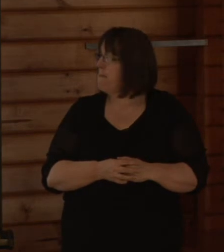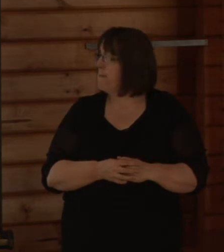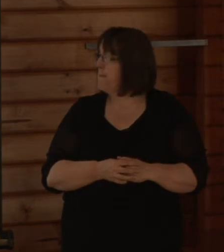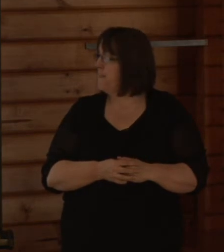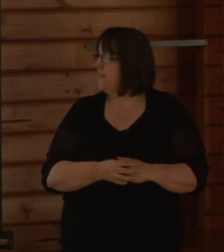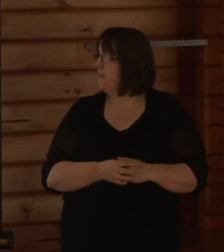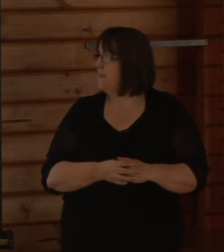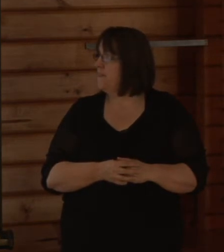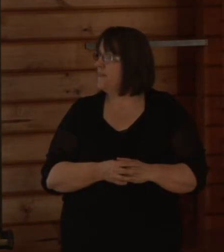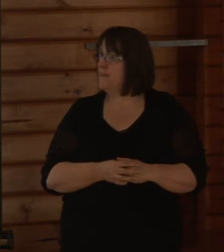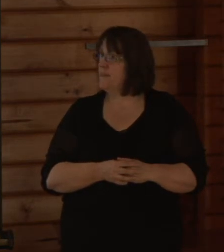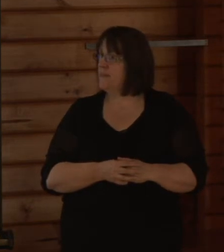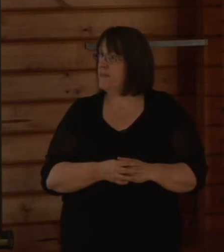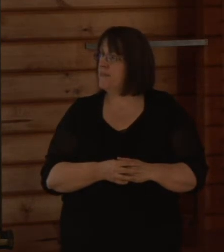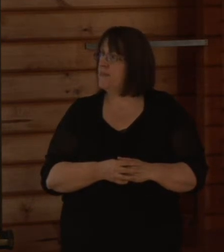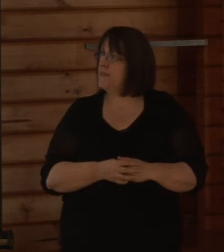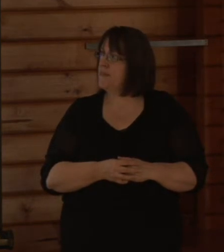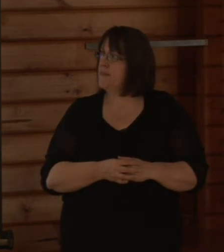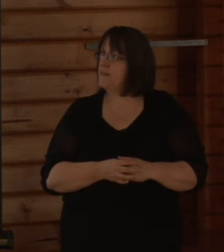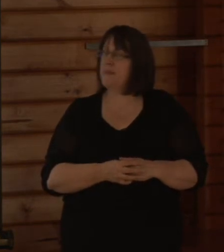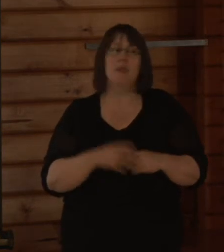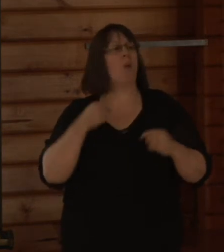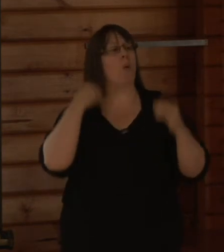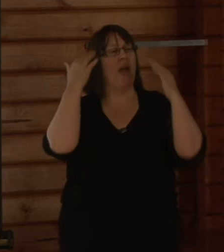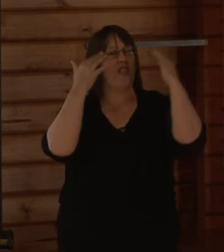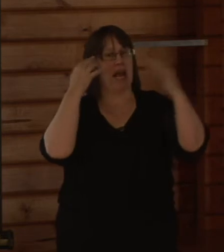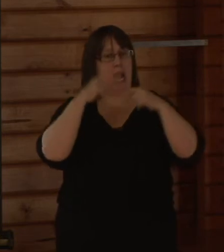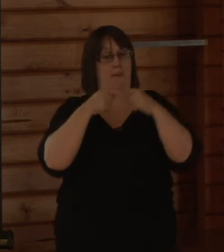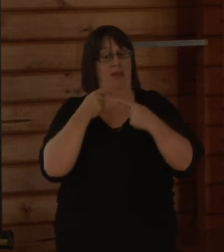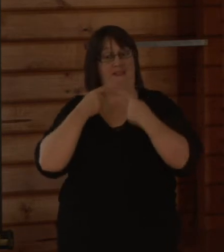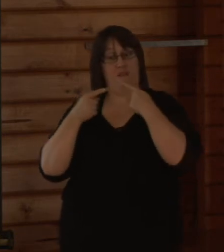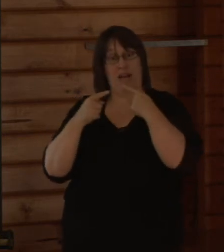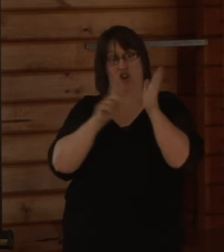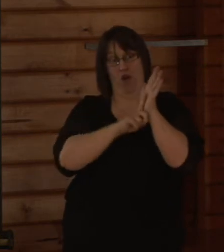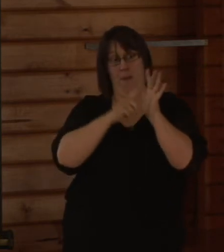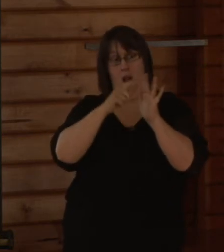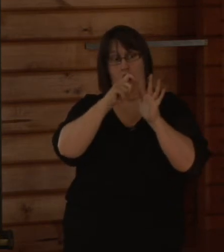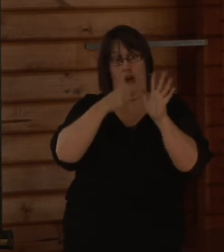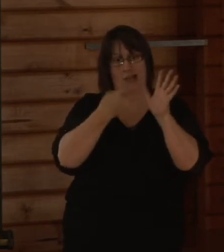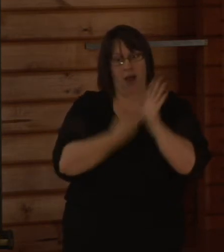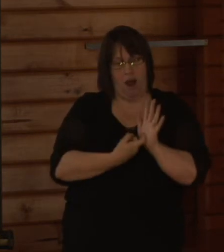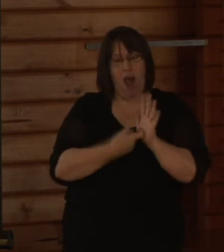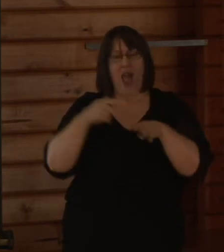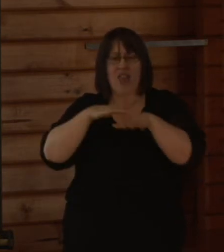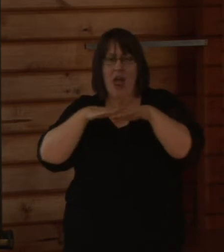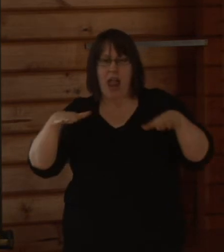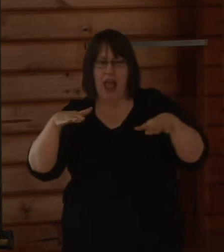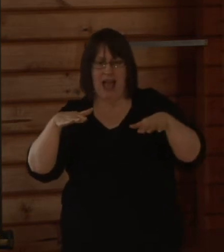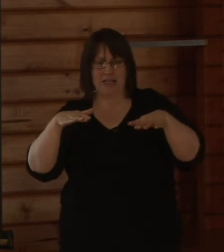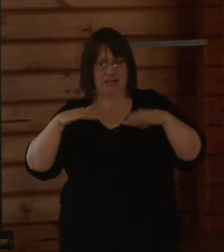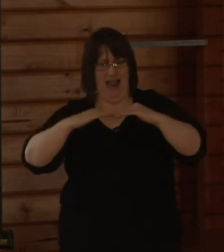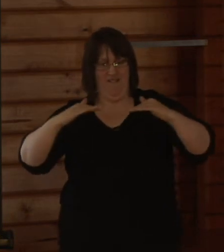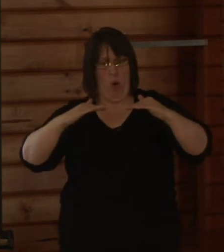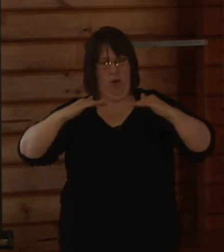When we consider the LIDAR and look at how the land levels have changed from before the